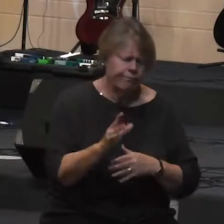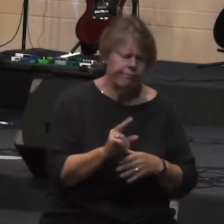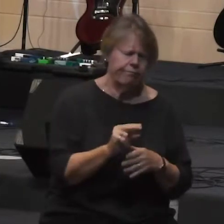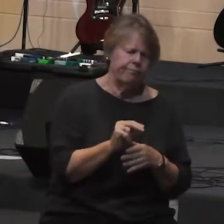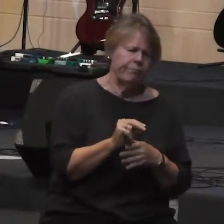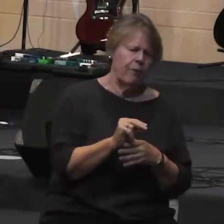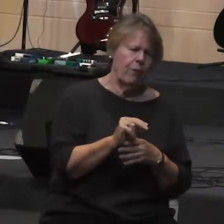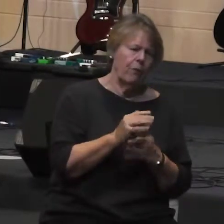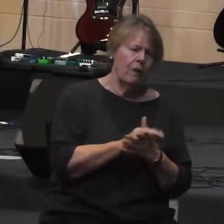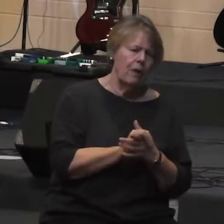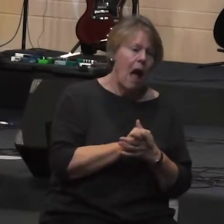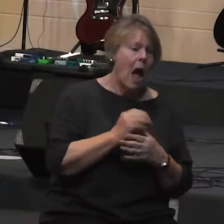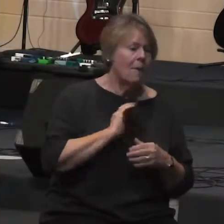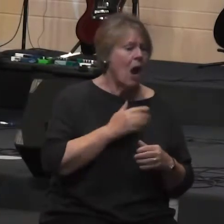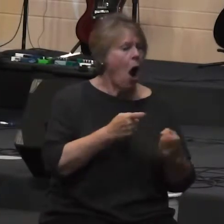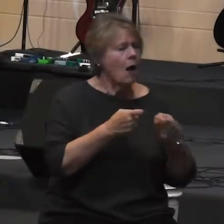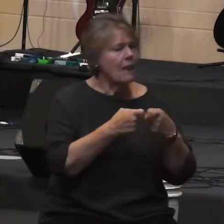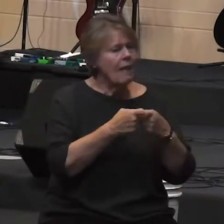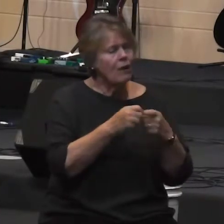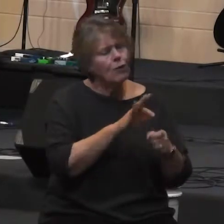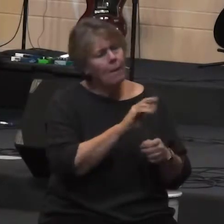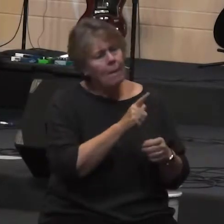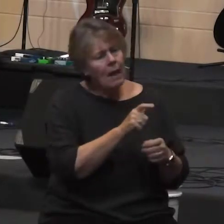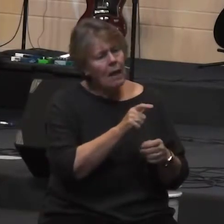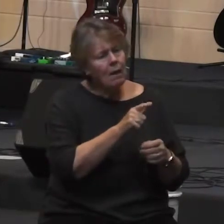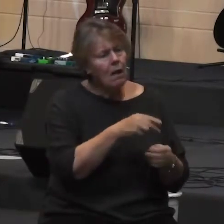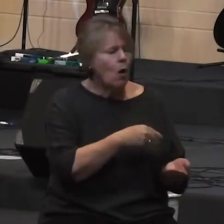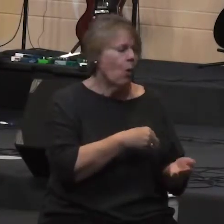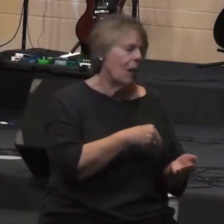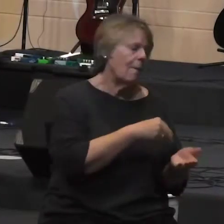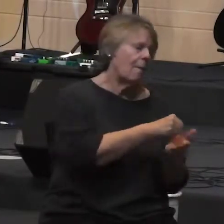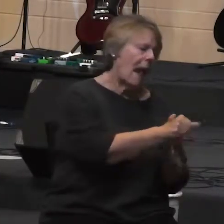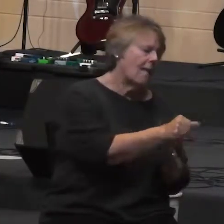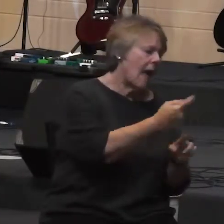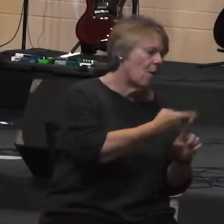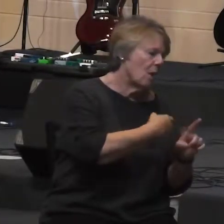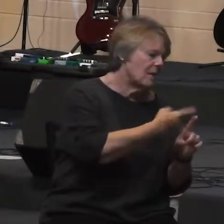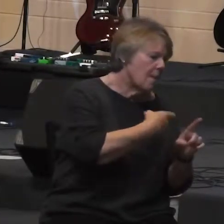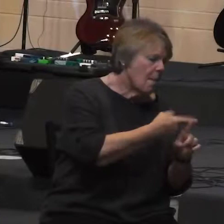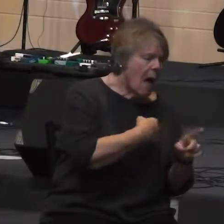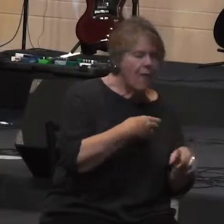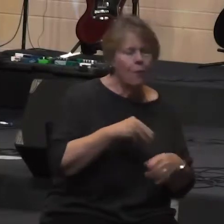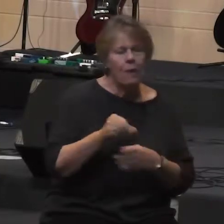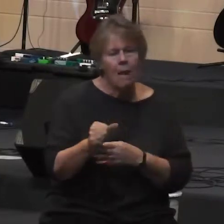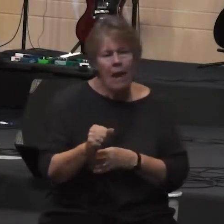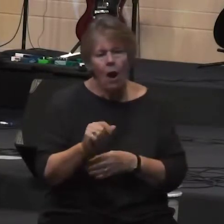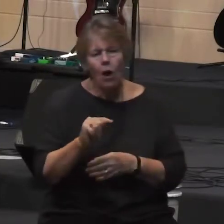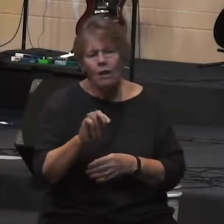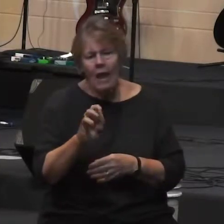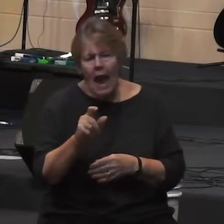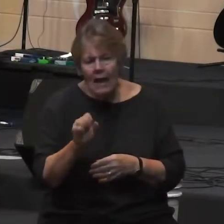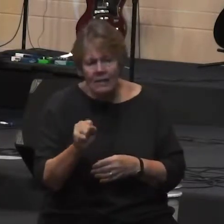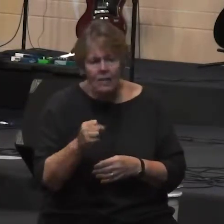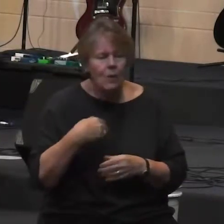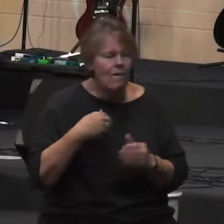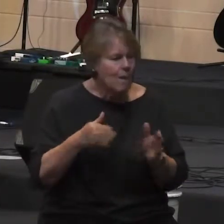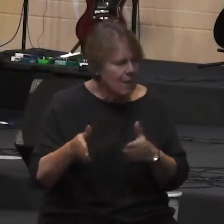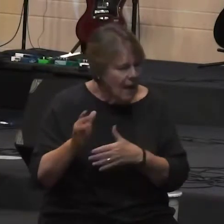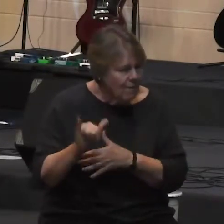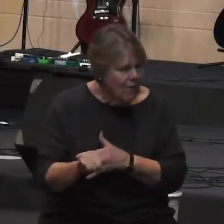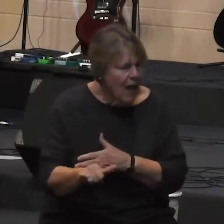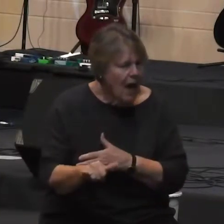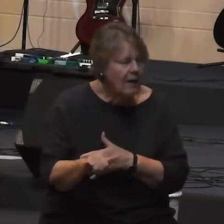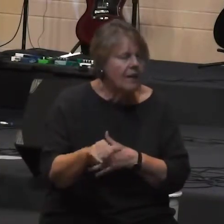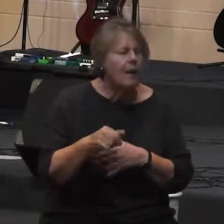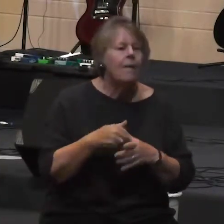bill once a month we kind of got a plan for that and we pay our taxes maybe once a year or twice a year and we kind of got a plan for that and as we get